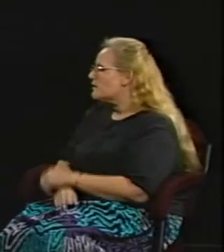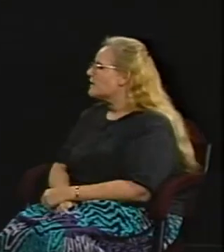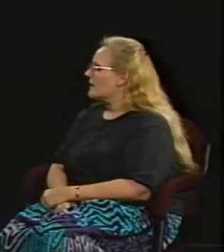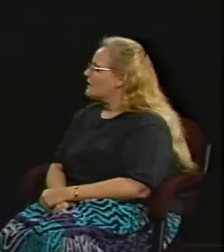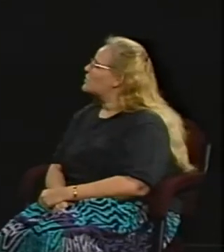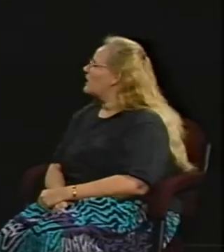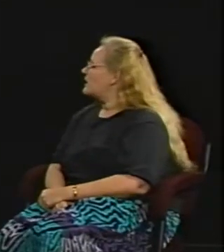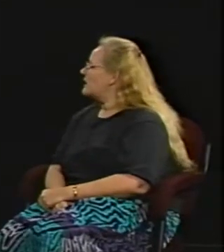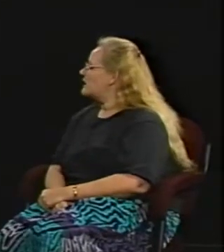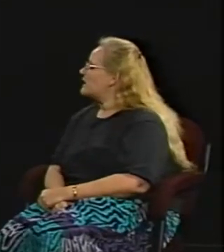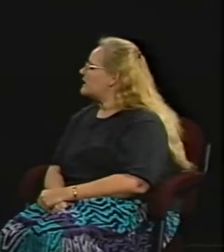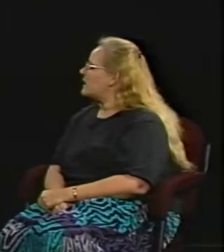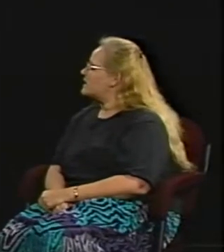H-A-N-E-S.